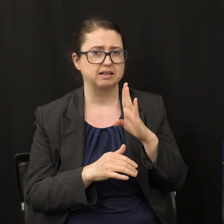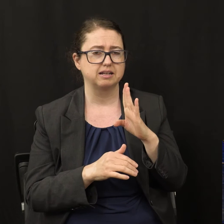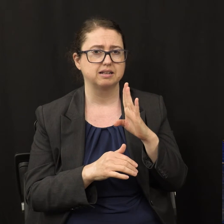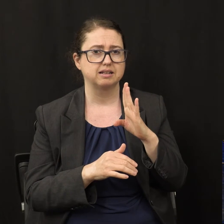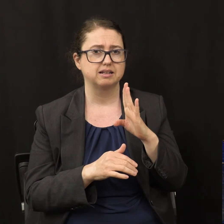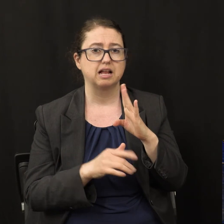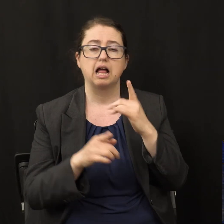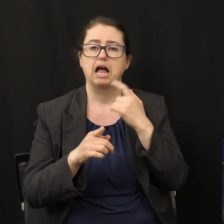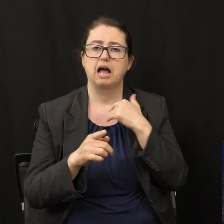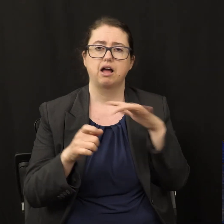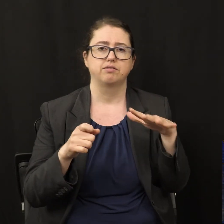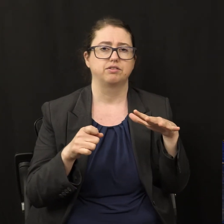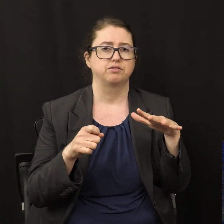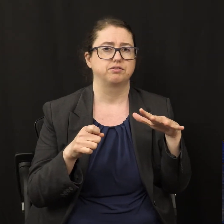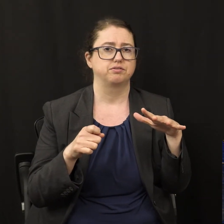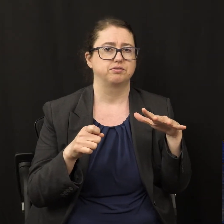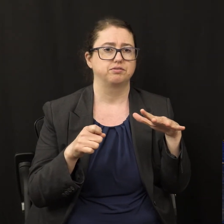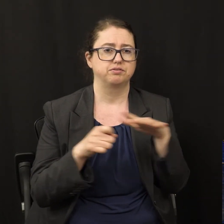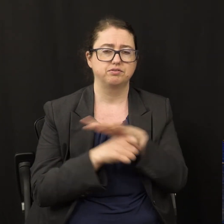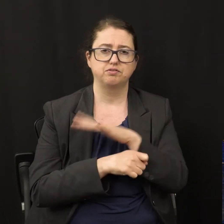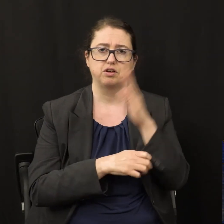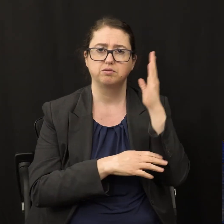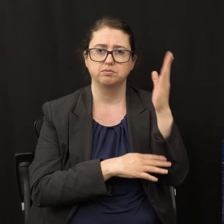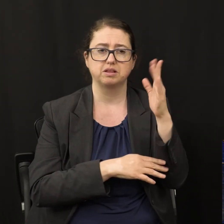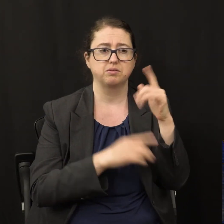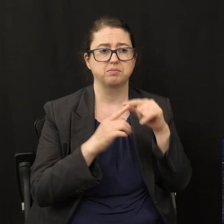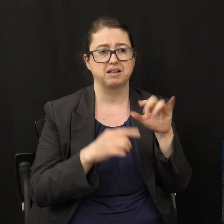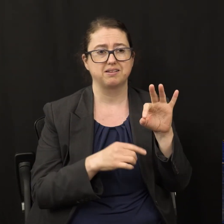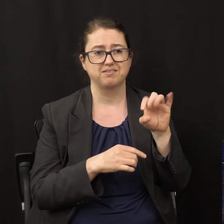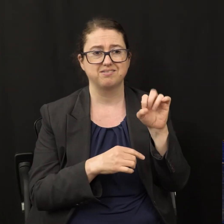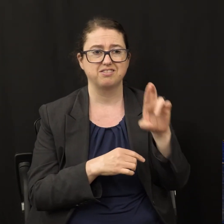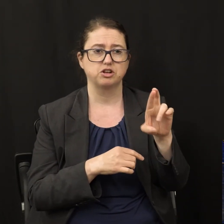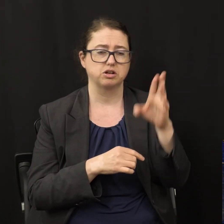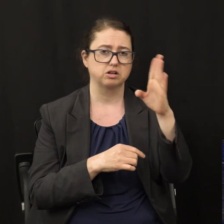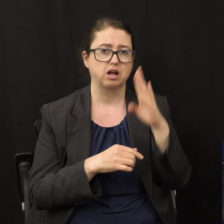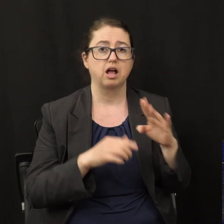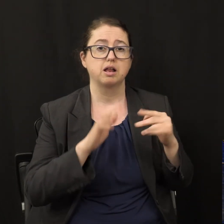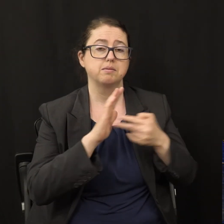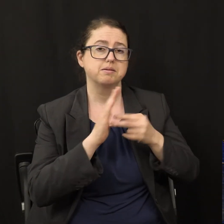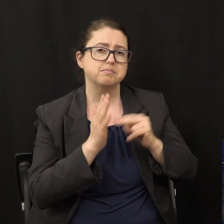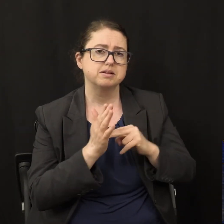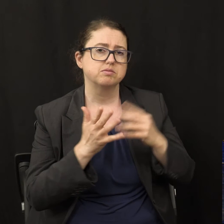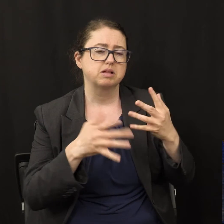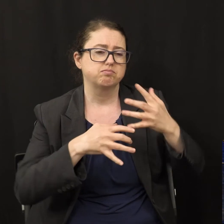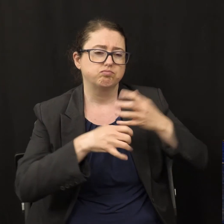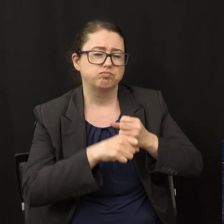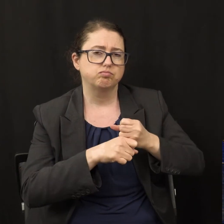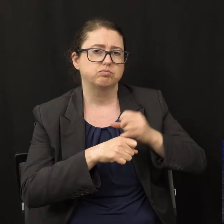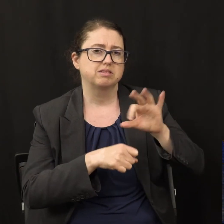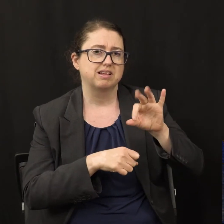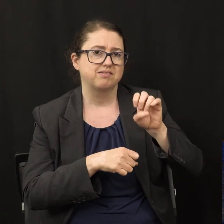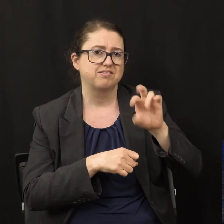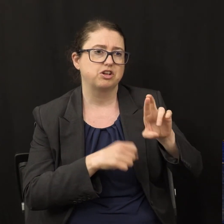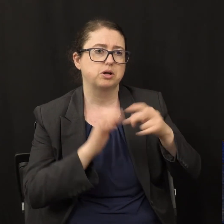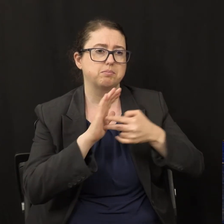presentation on what it means to fear God. But generally, in the Bible, fear God is linked with keeping his commandments.